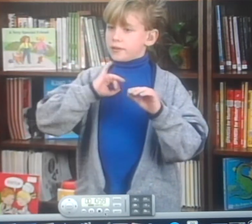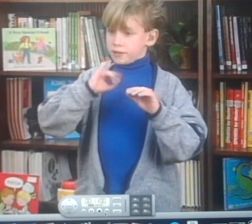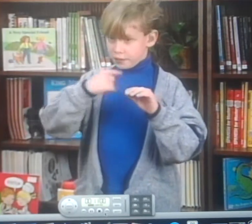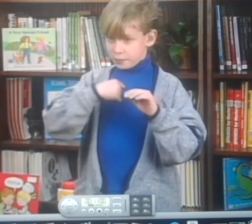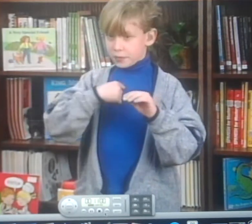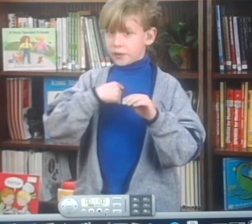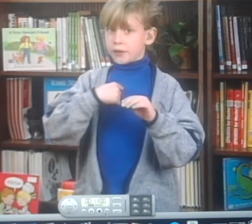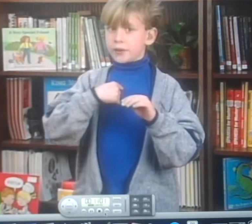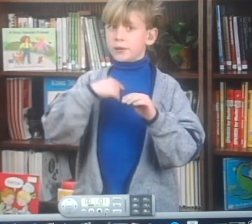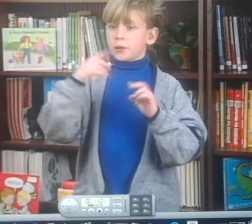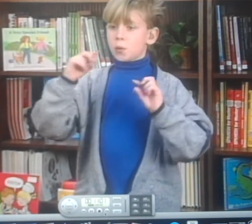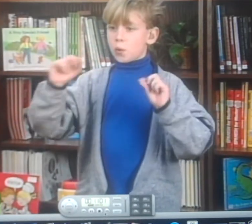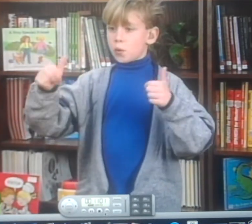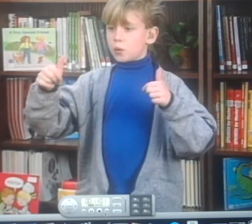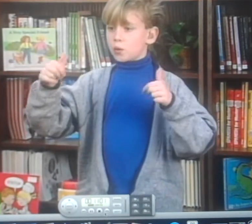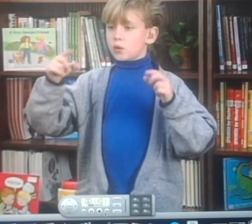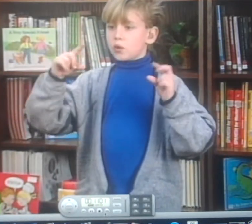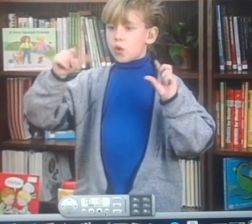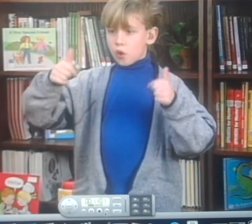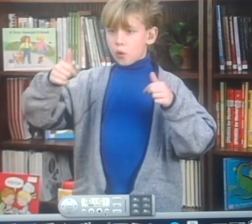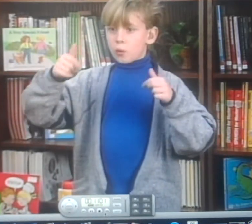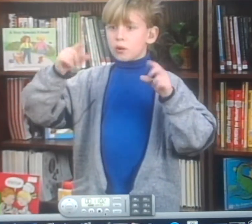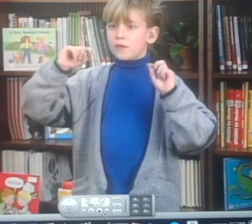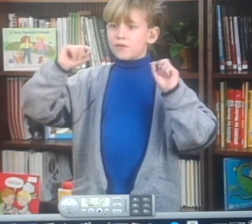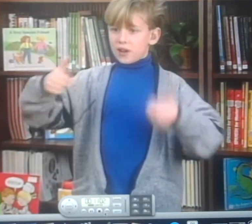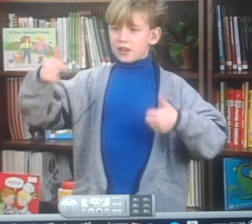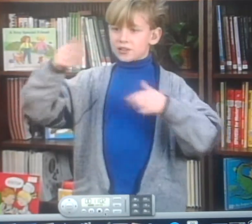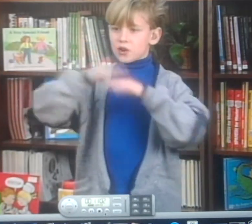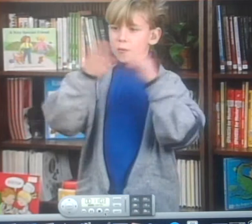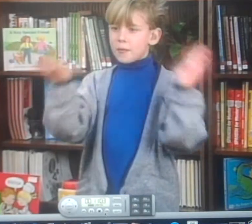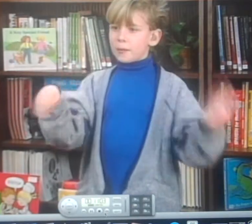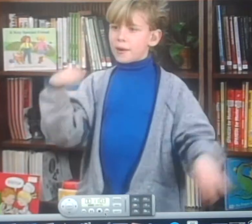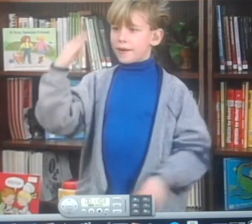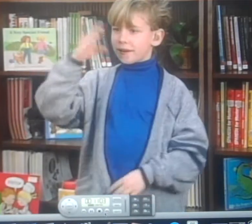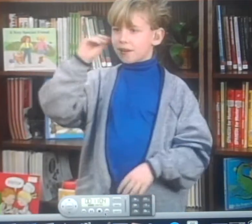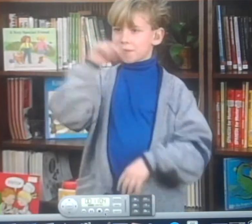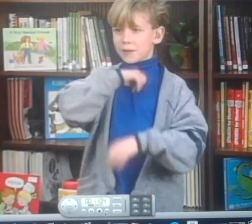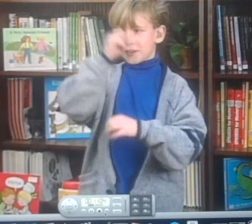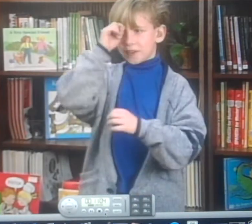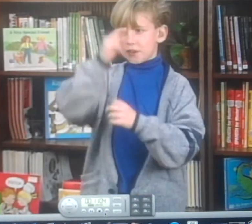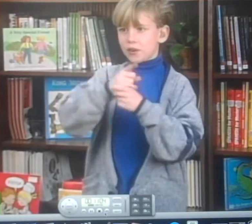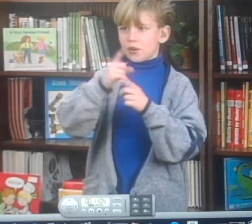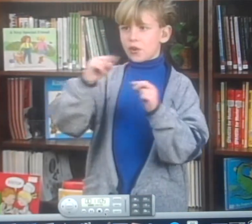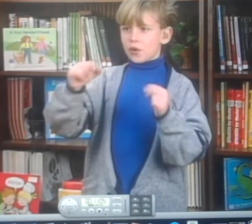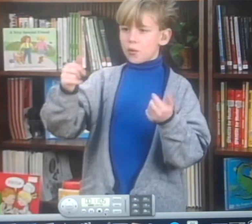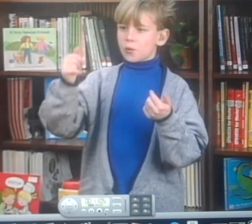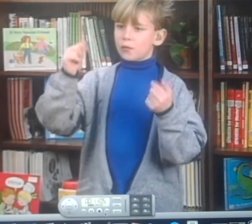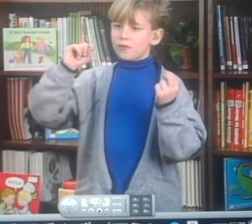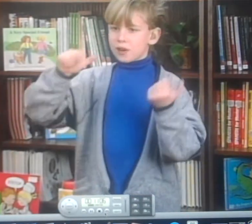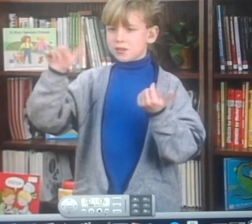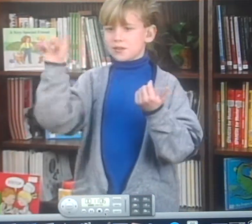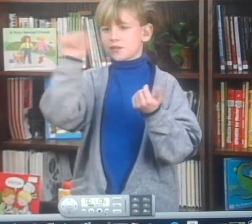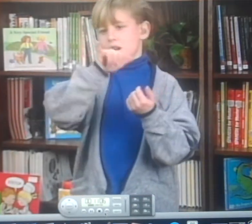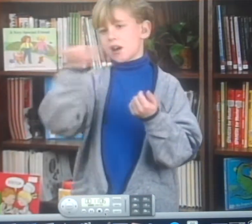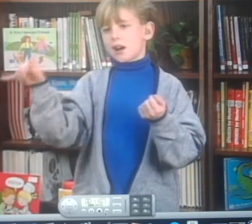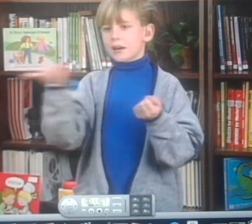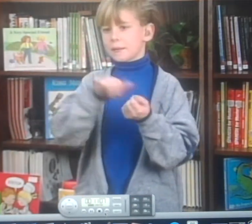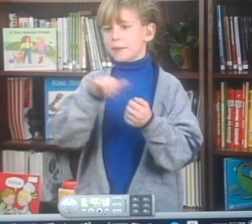And it was fun. I was going really fast on my bicycle